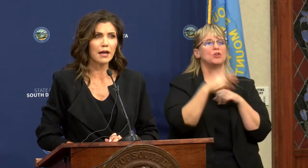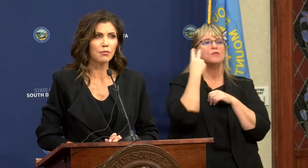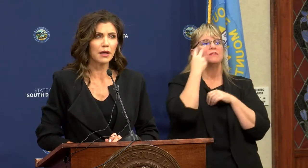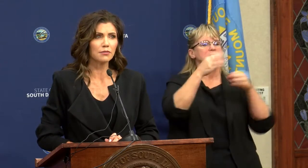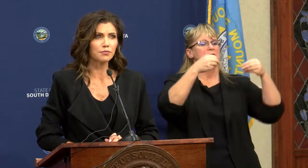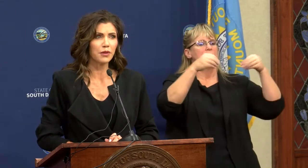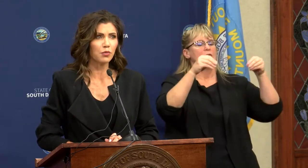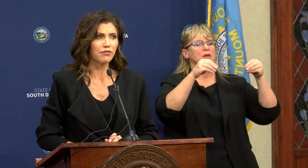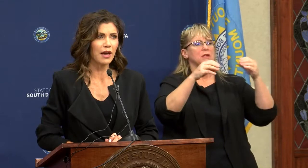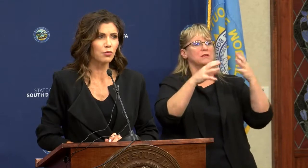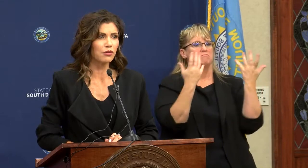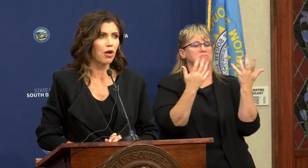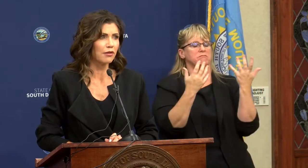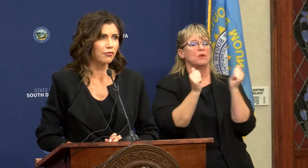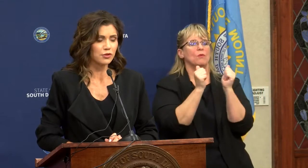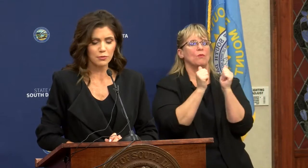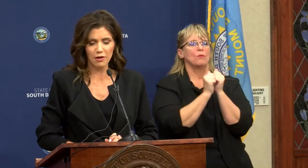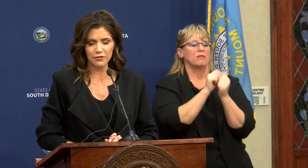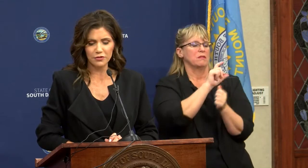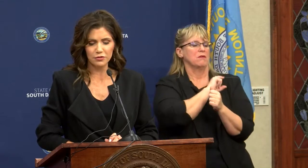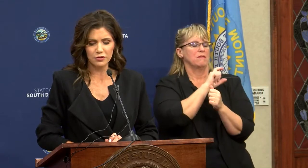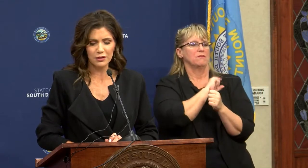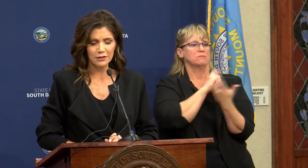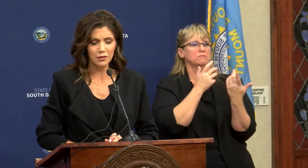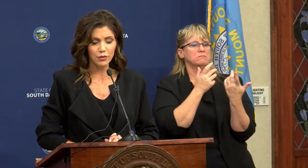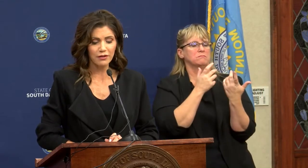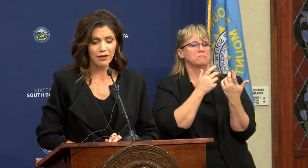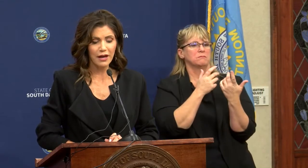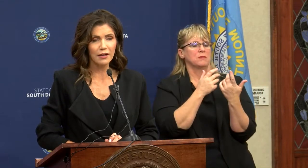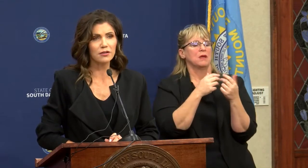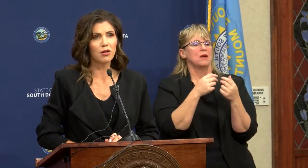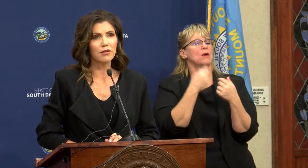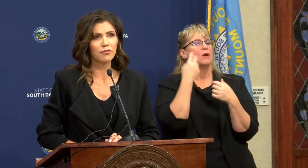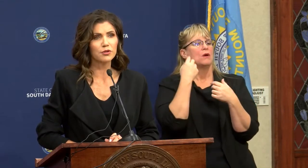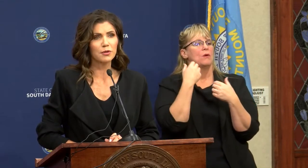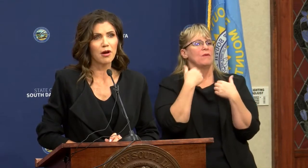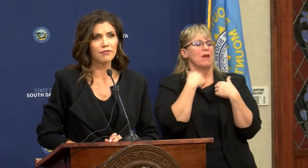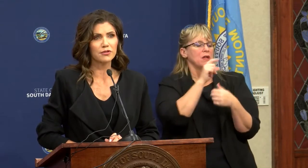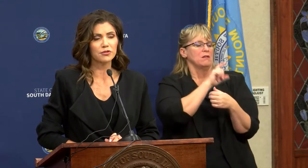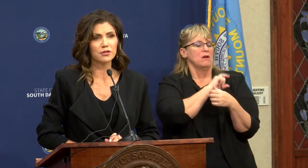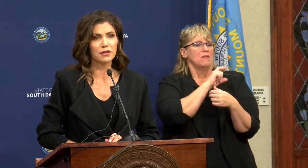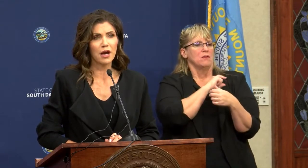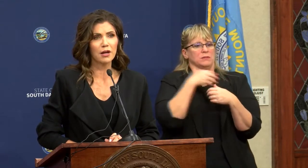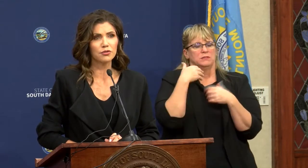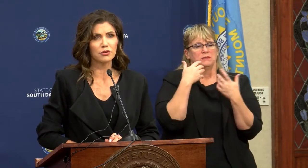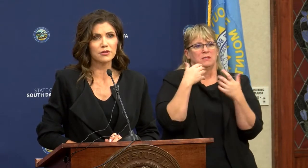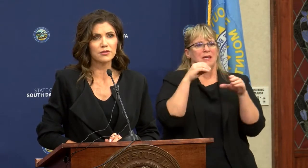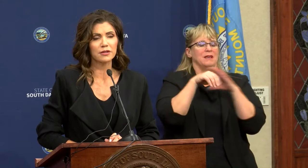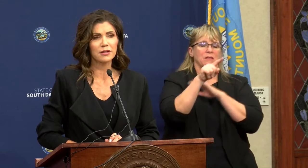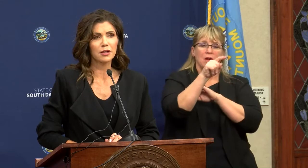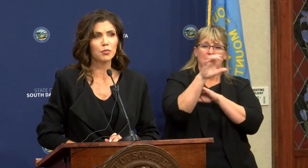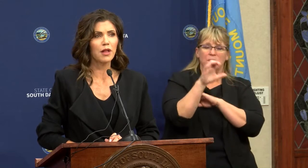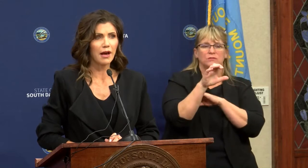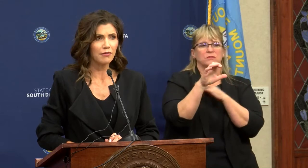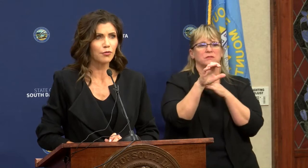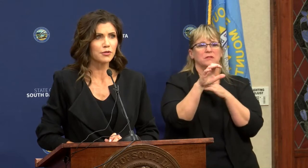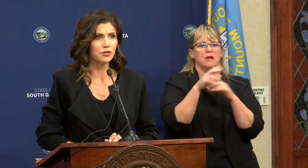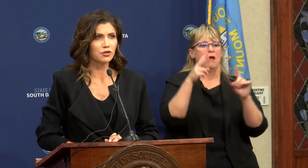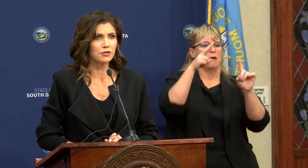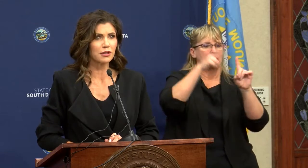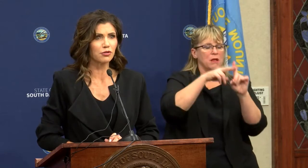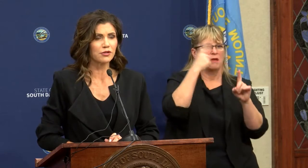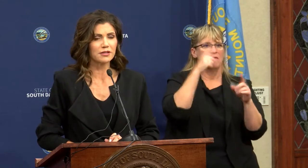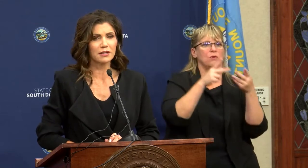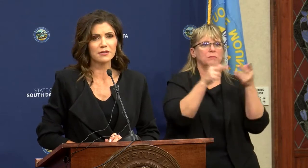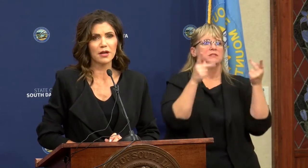marketing campaign that we've had with law enforcement officers. We have had law enforcement officers in the hundreds apply for